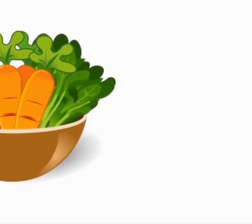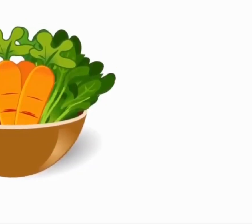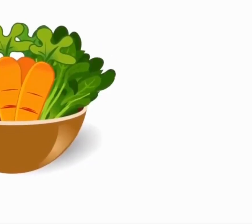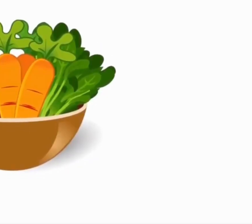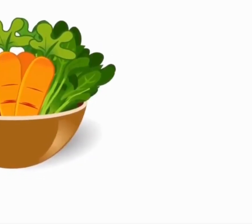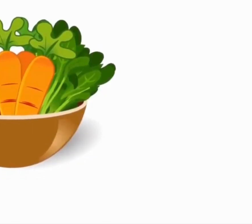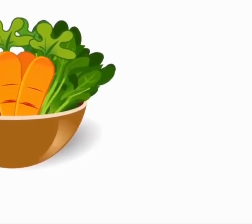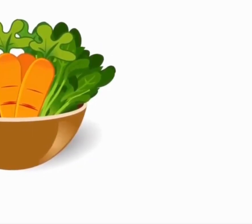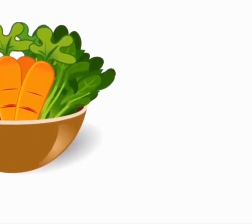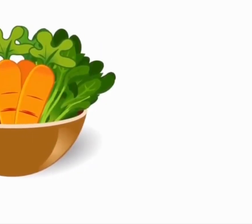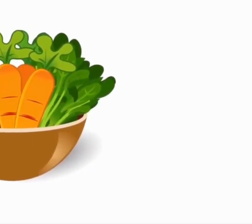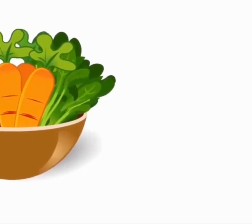Vegetables.